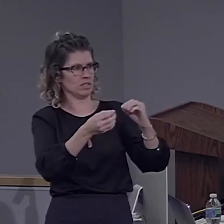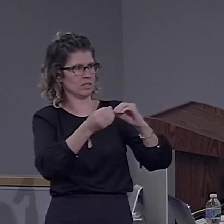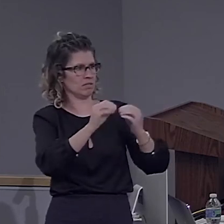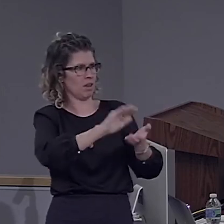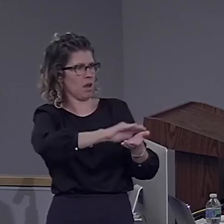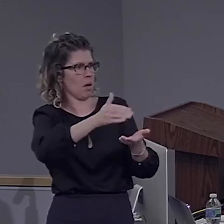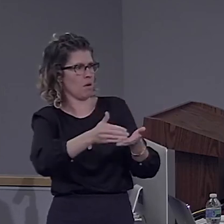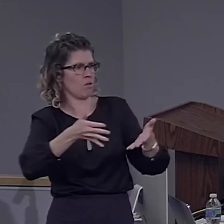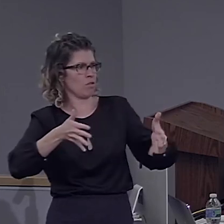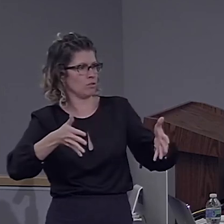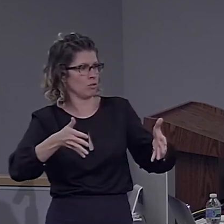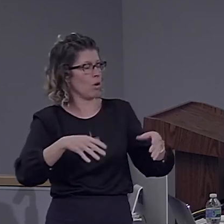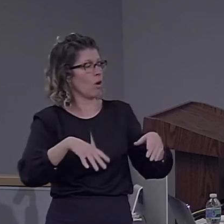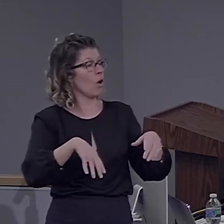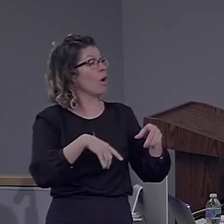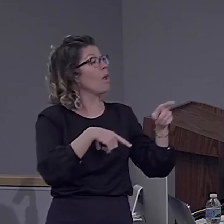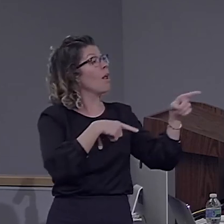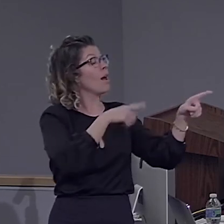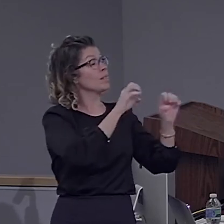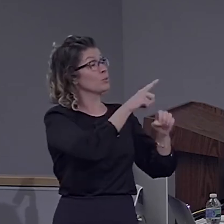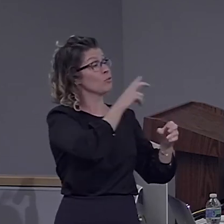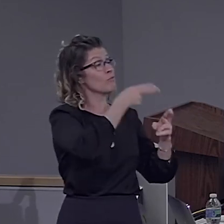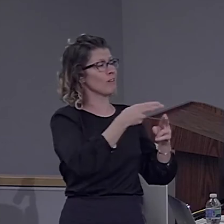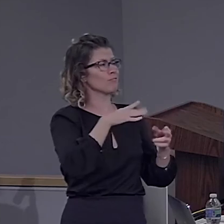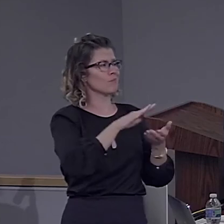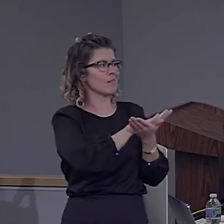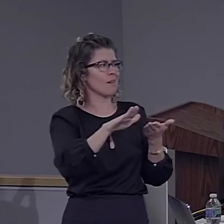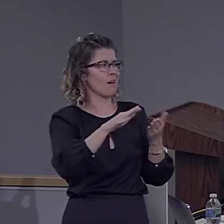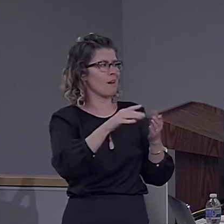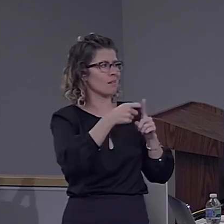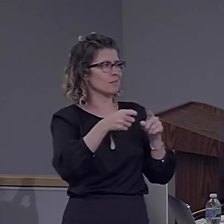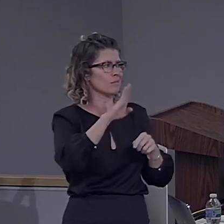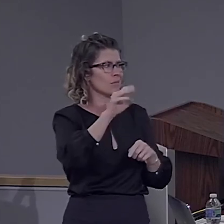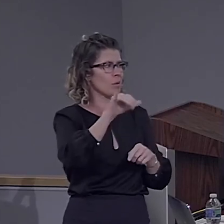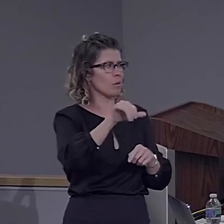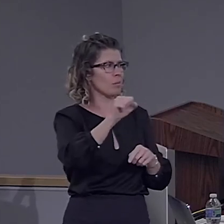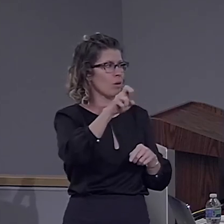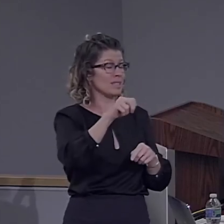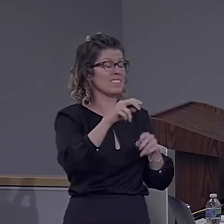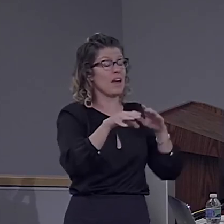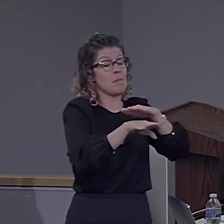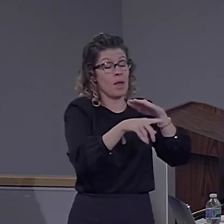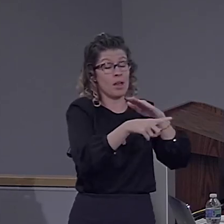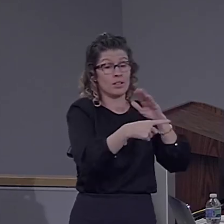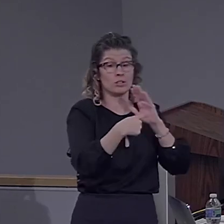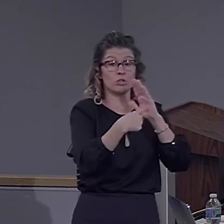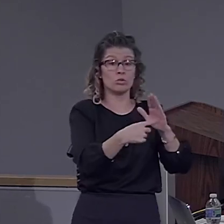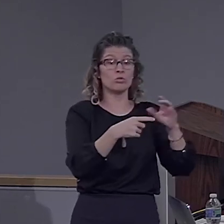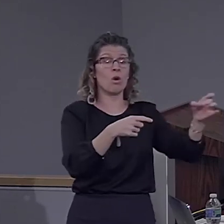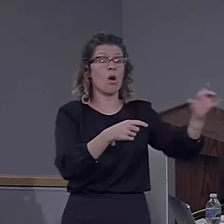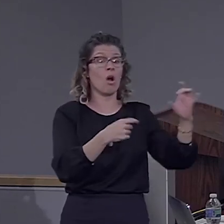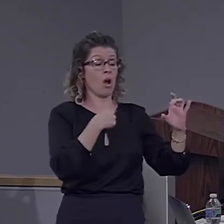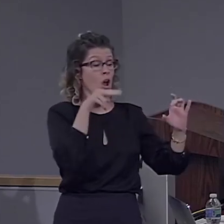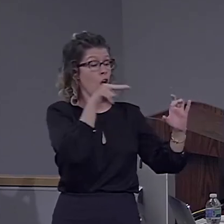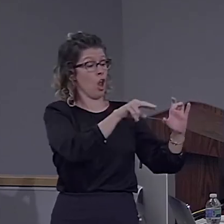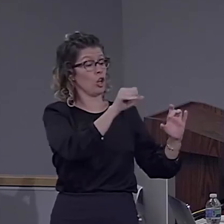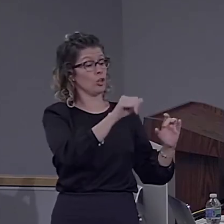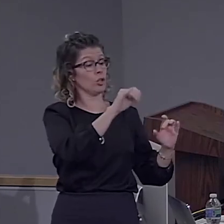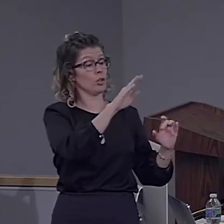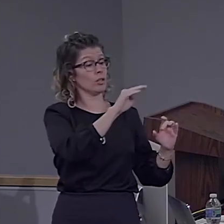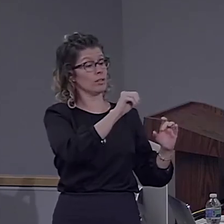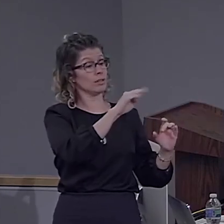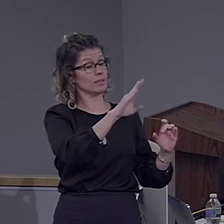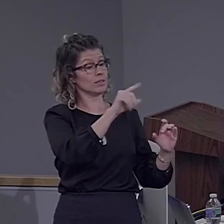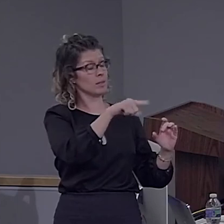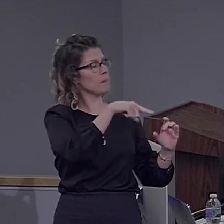The experiment you mentioned is quite nice, the Sally-Boyson experiment. But it essentially shows that the symbols don't convey the same